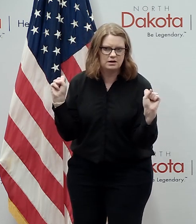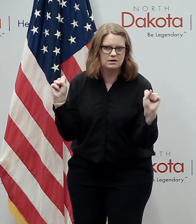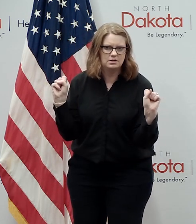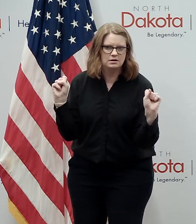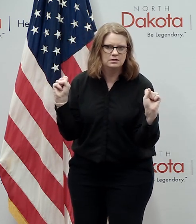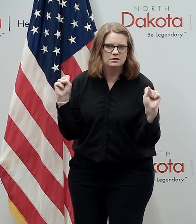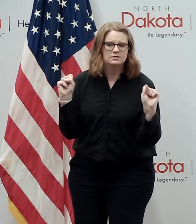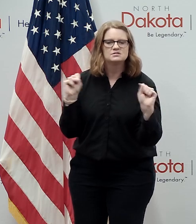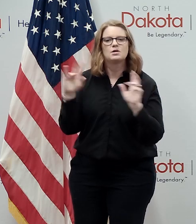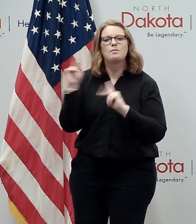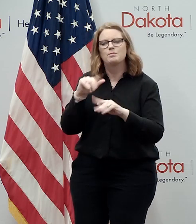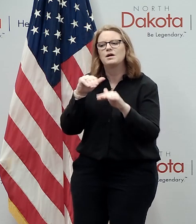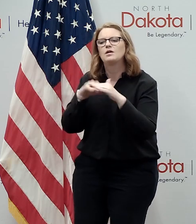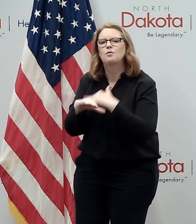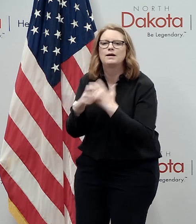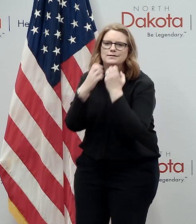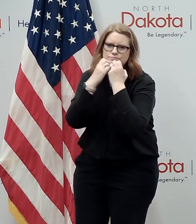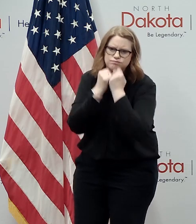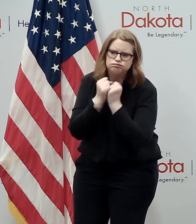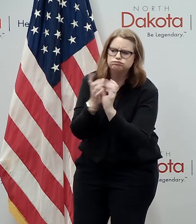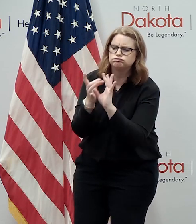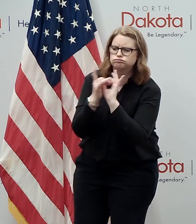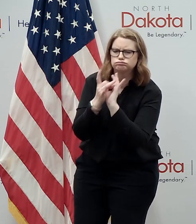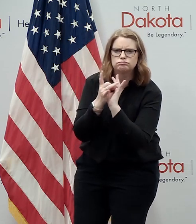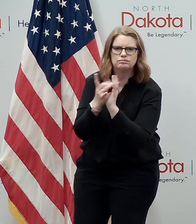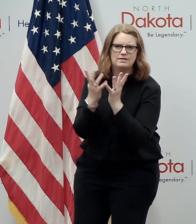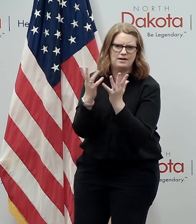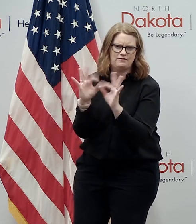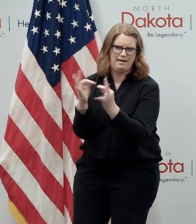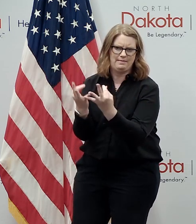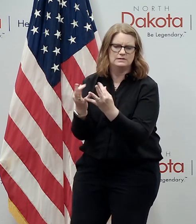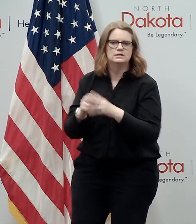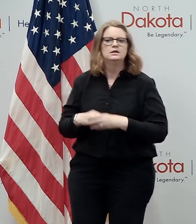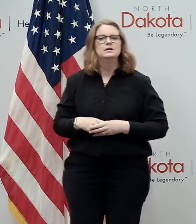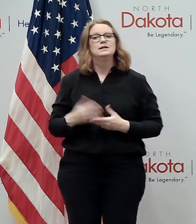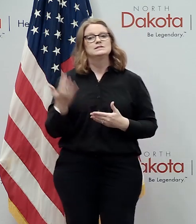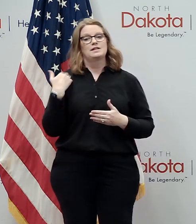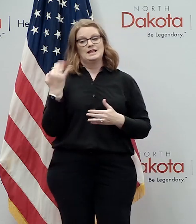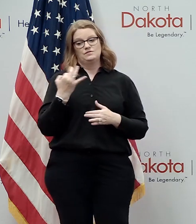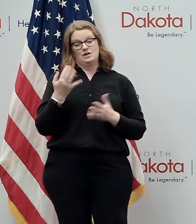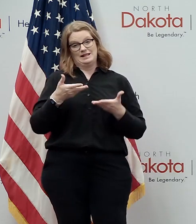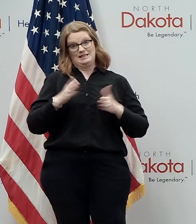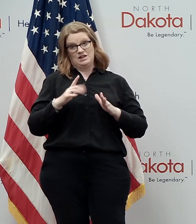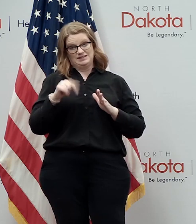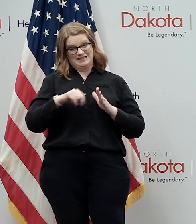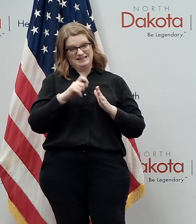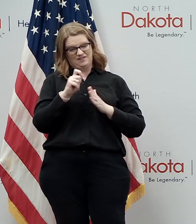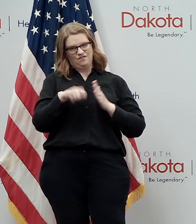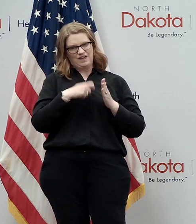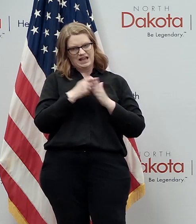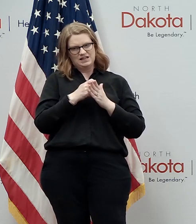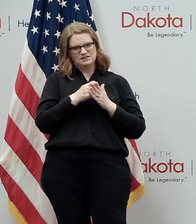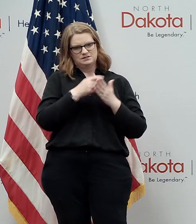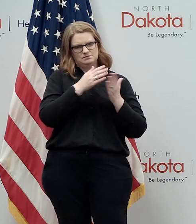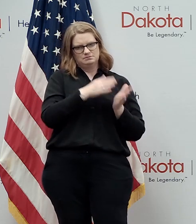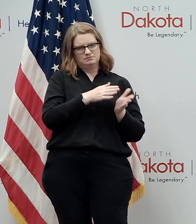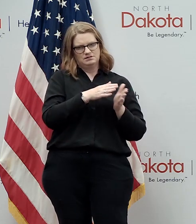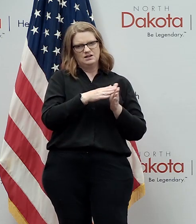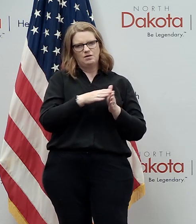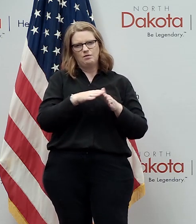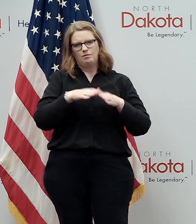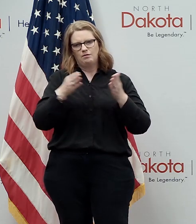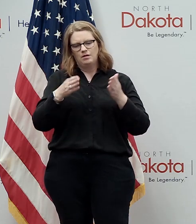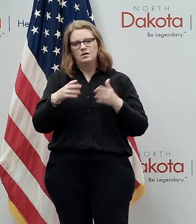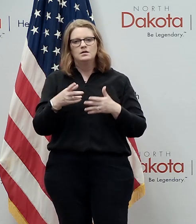uh visitation among long-term care that amended order that is signed on friday that allows for this phased approach it's based on a couple of